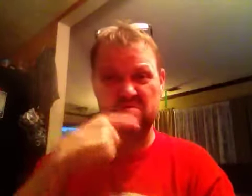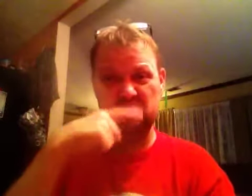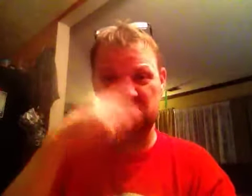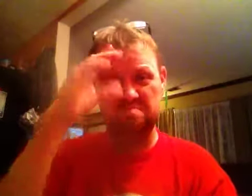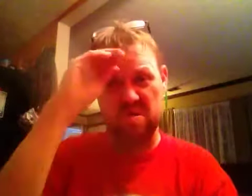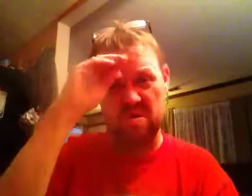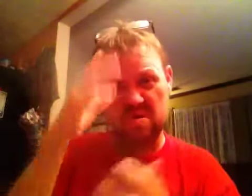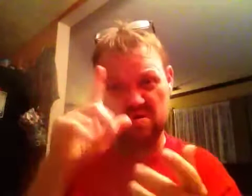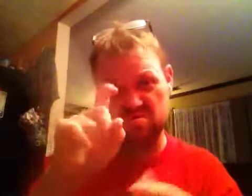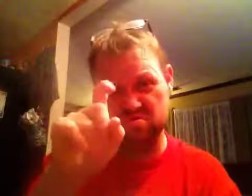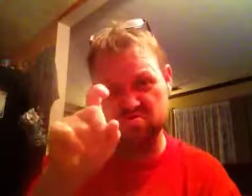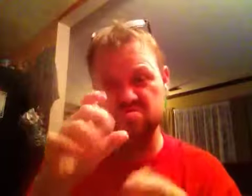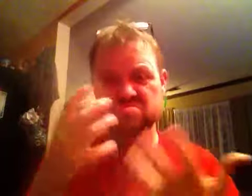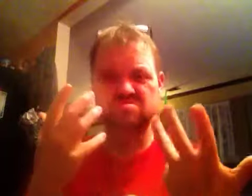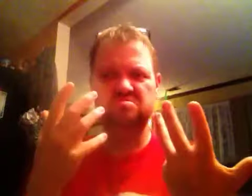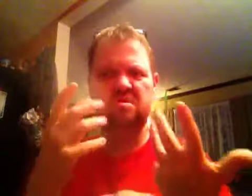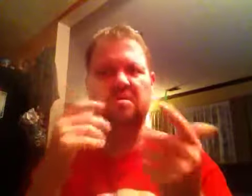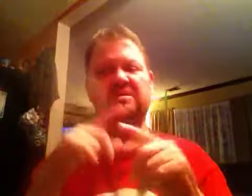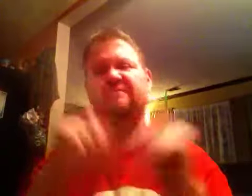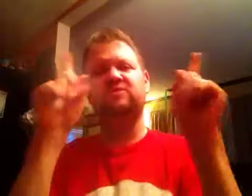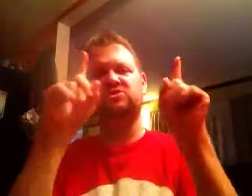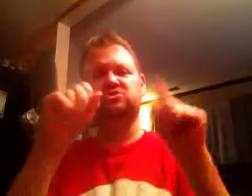We're ready to lay down our lives to defend this town.